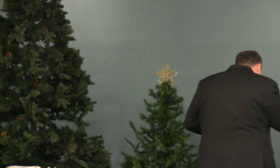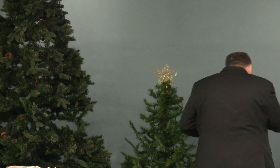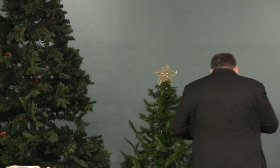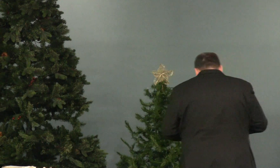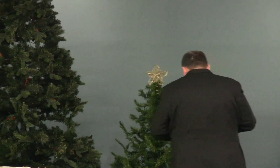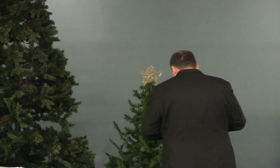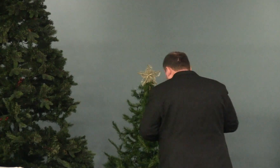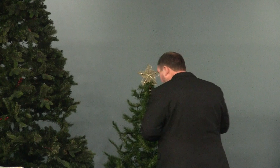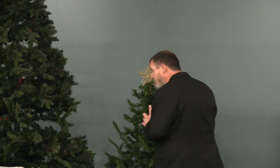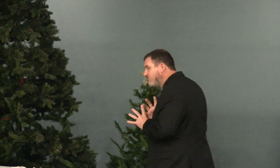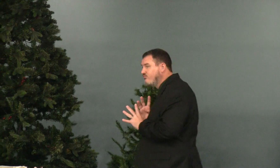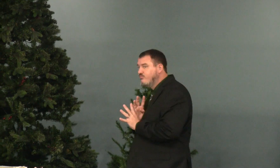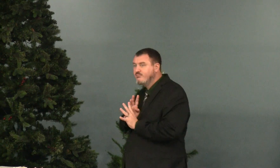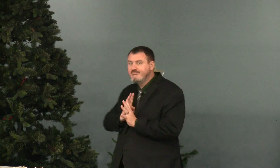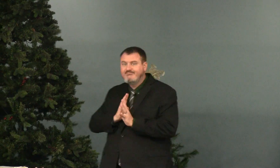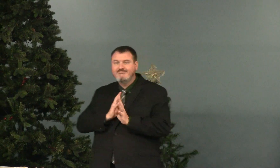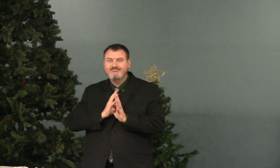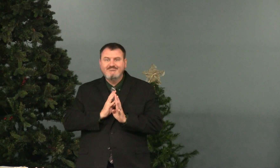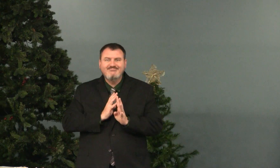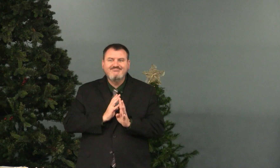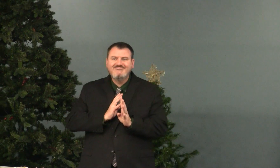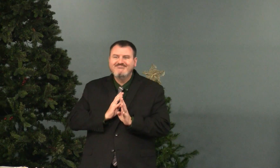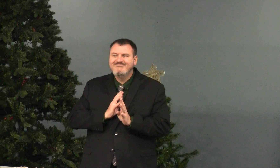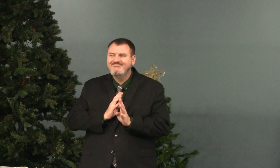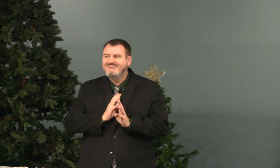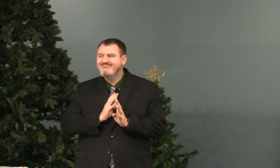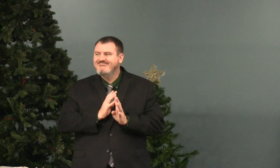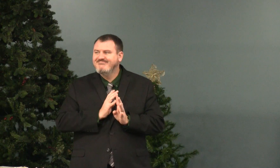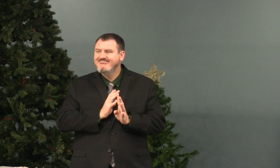in secret. And got back in line.